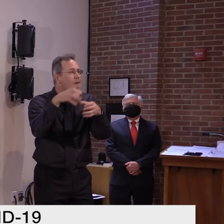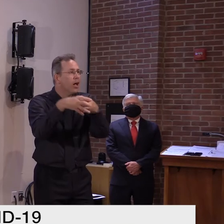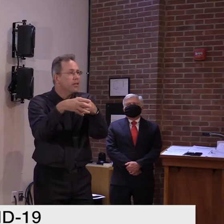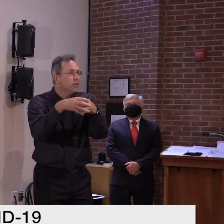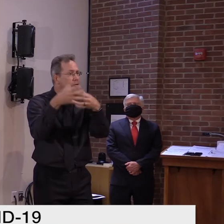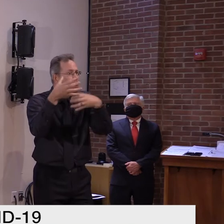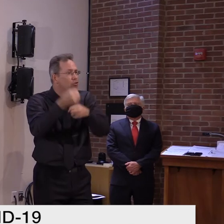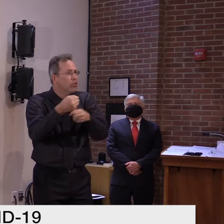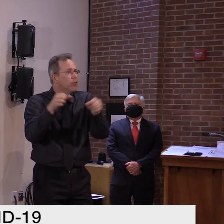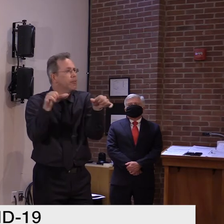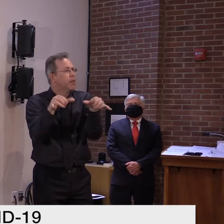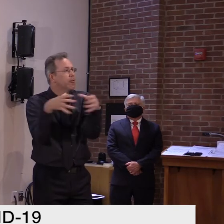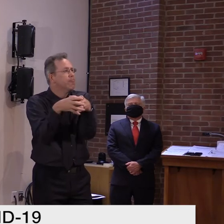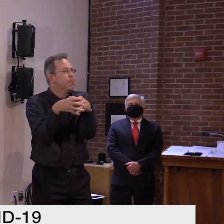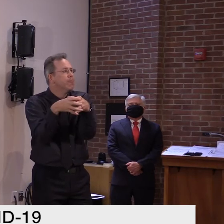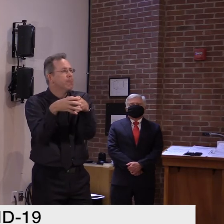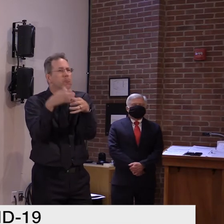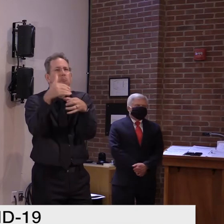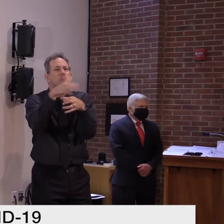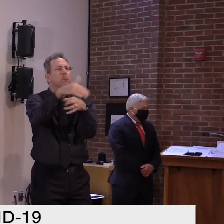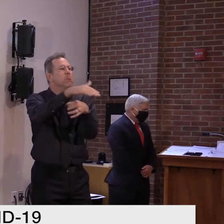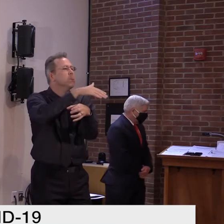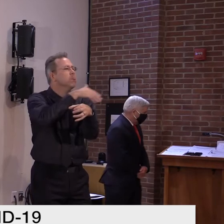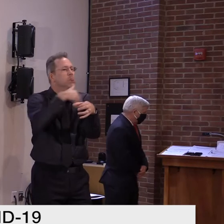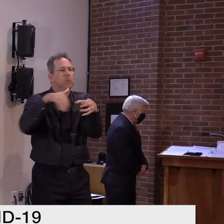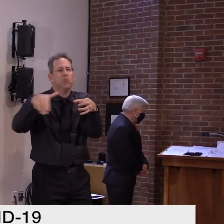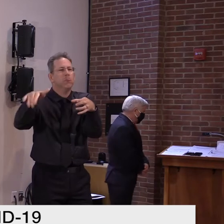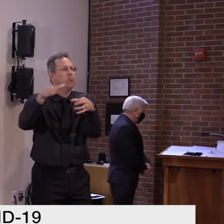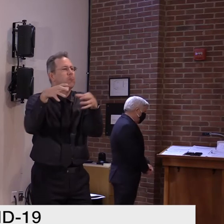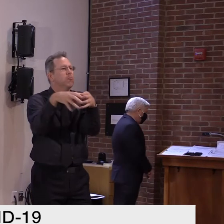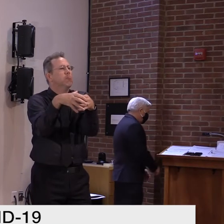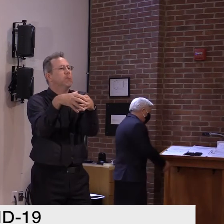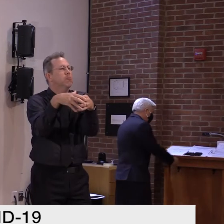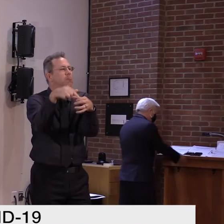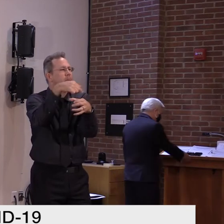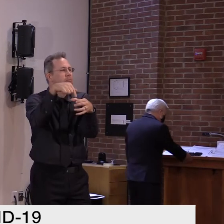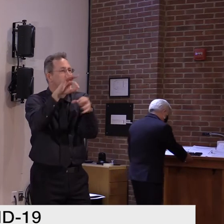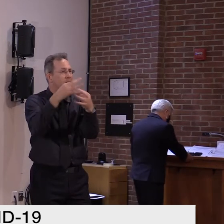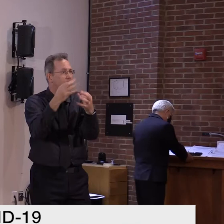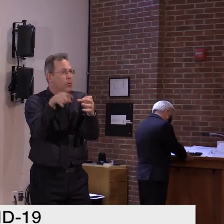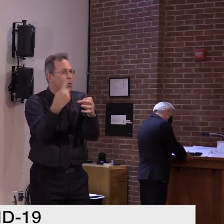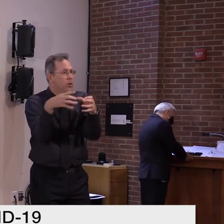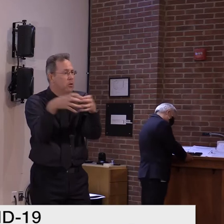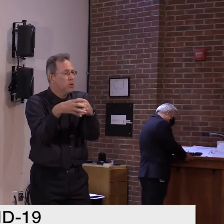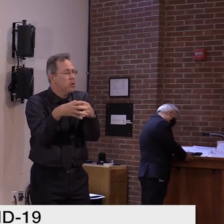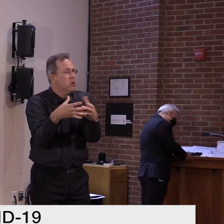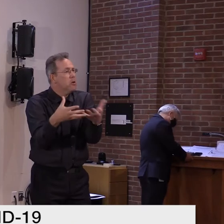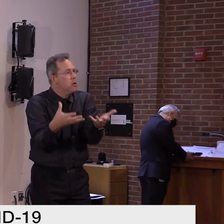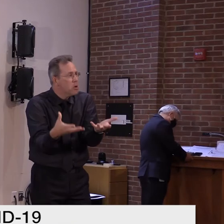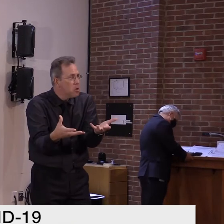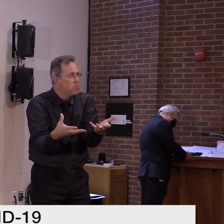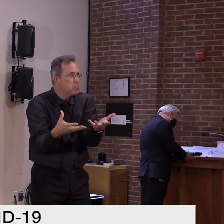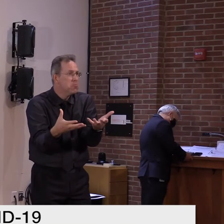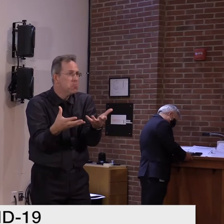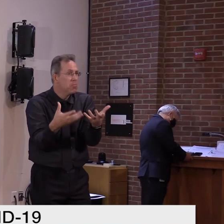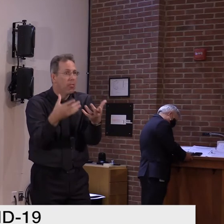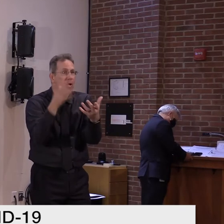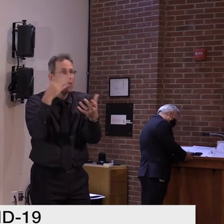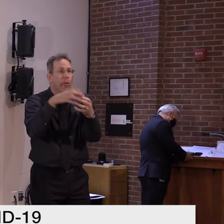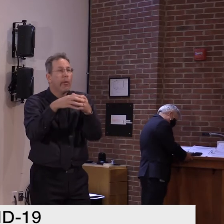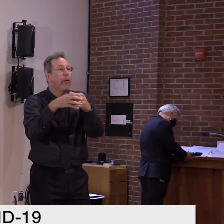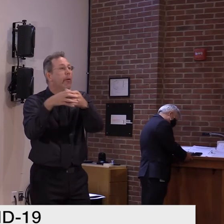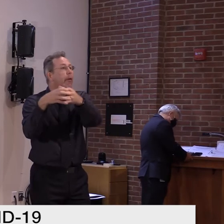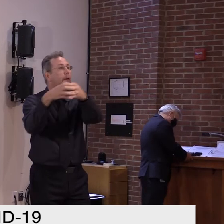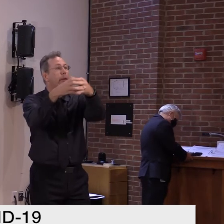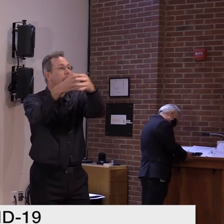I understand that. But they still have other lives that they live apart from the household that they're parted with, whether